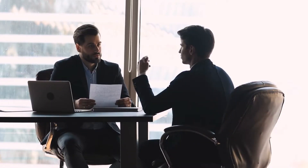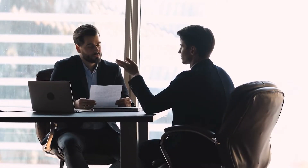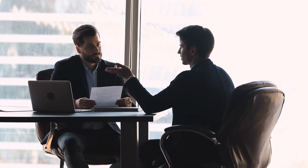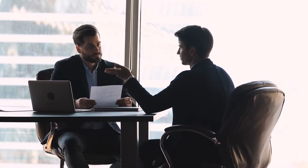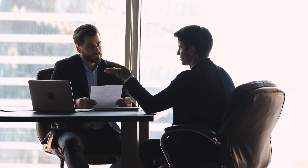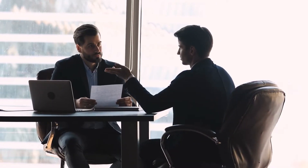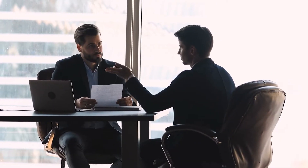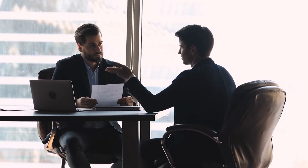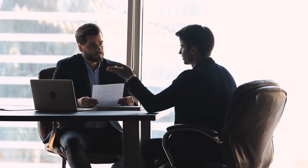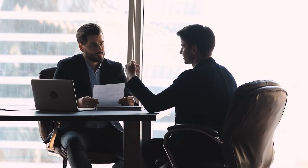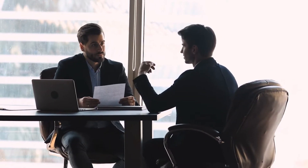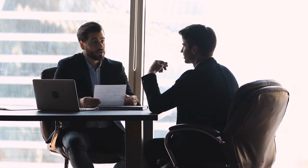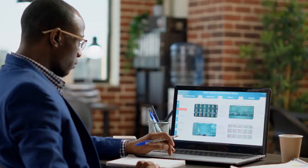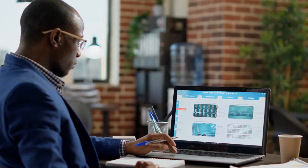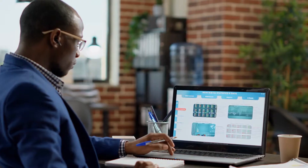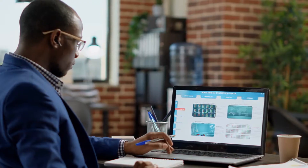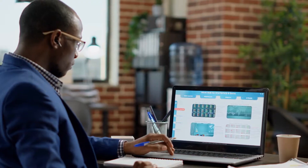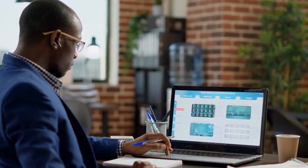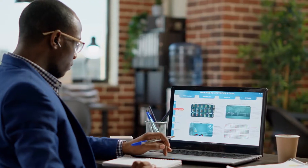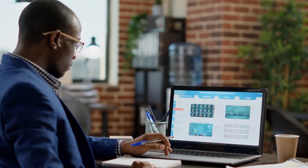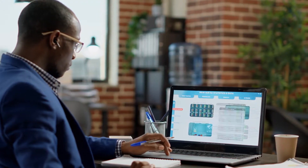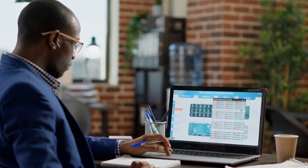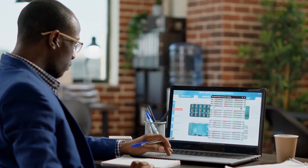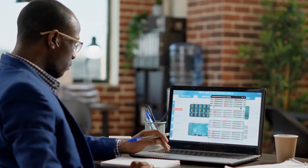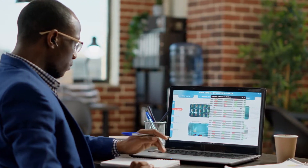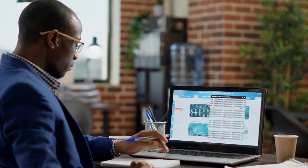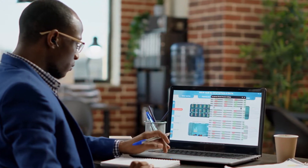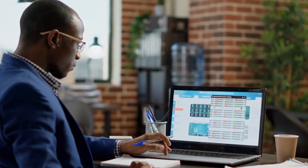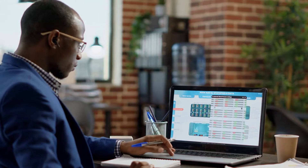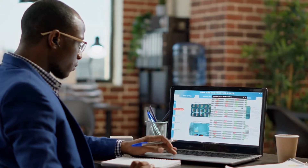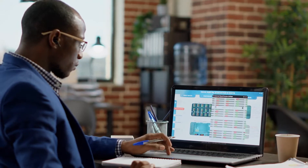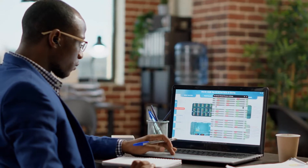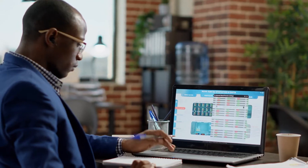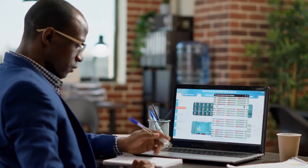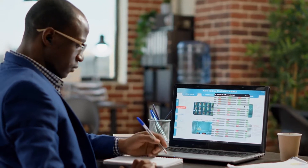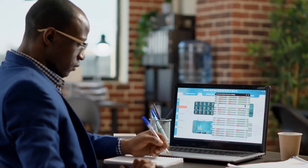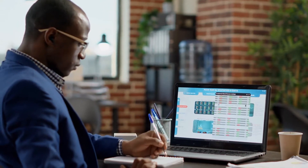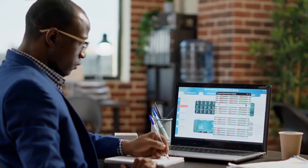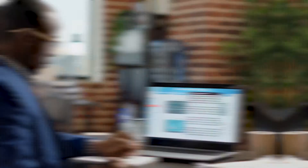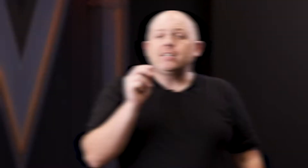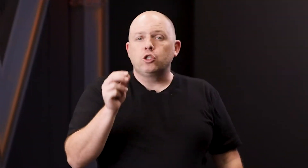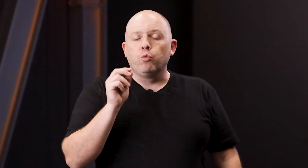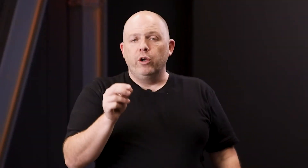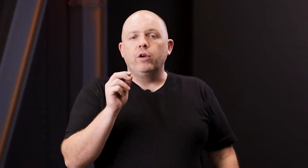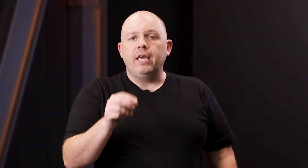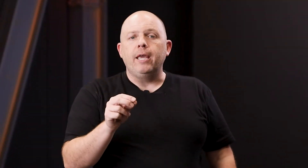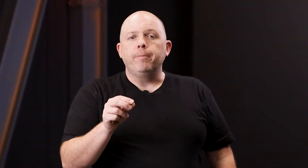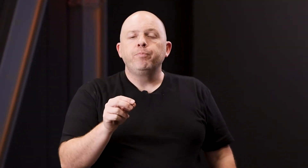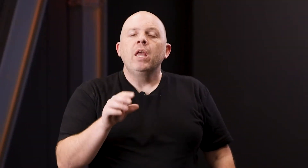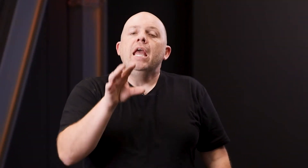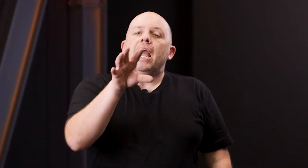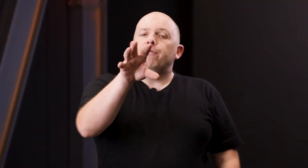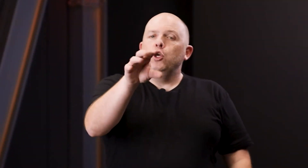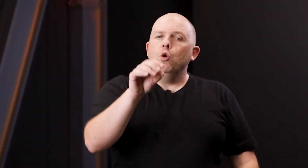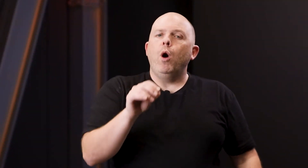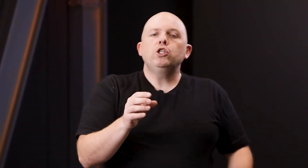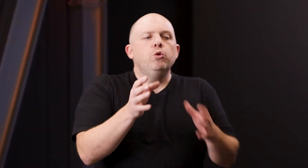reacts to the potential of what could be, not what has been. And that's the real key. If you want to